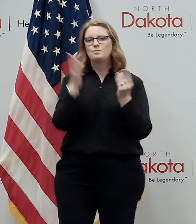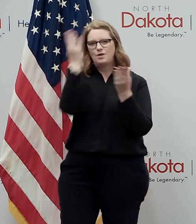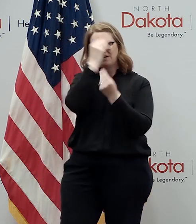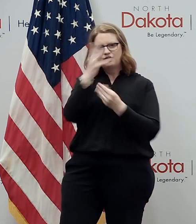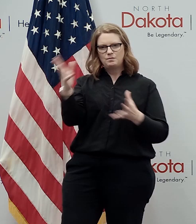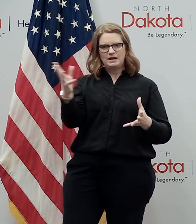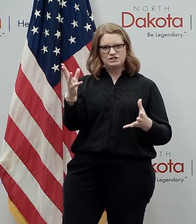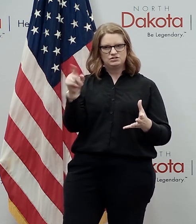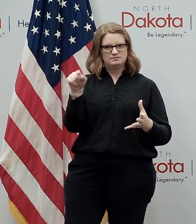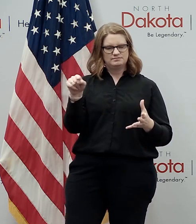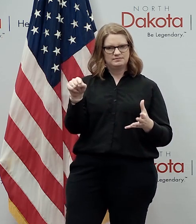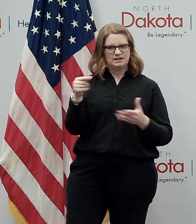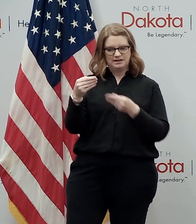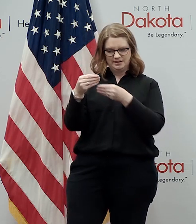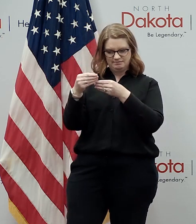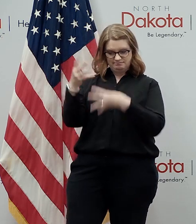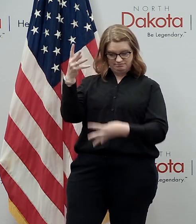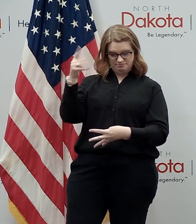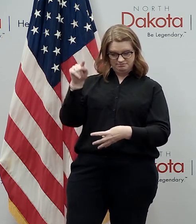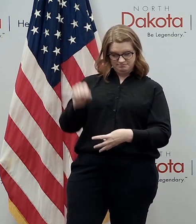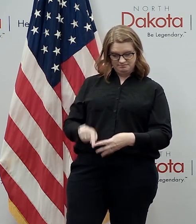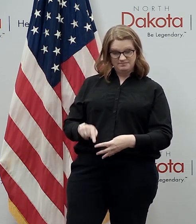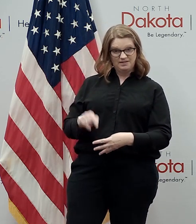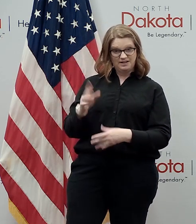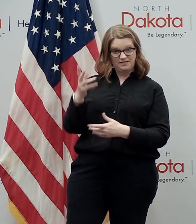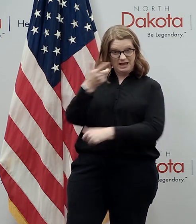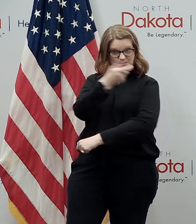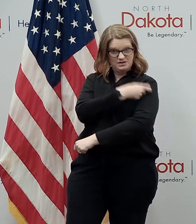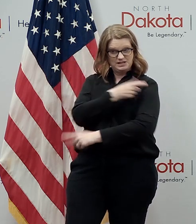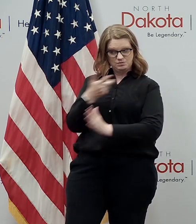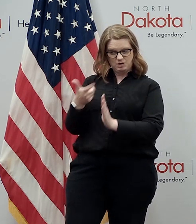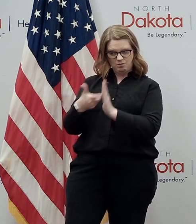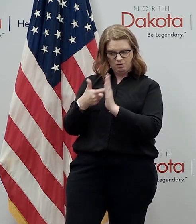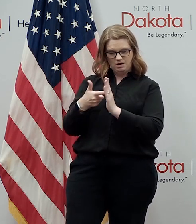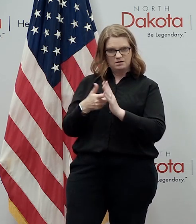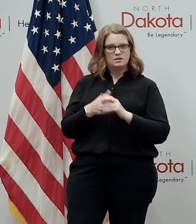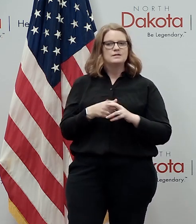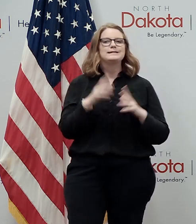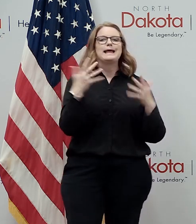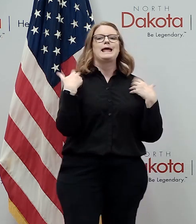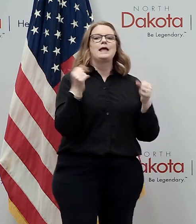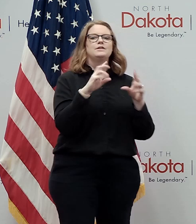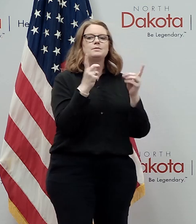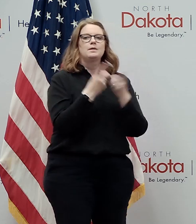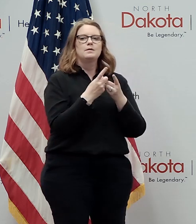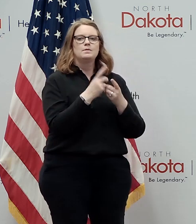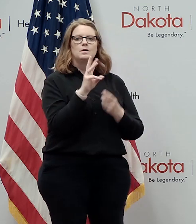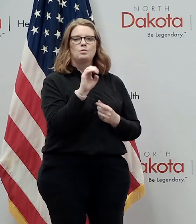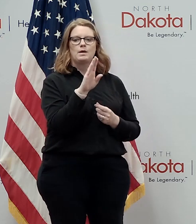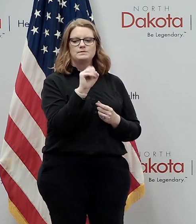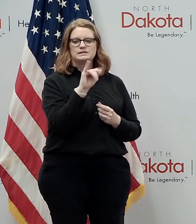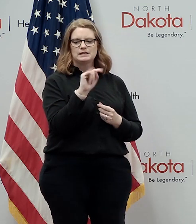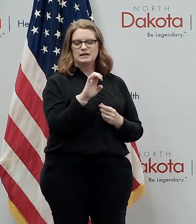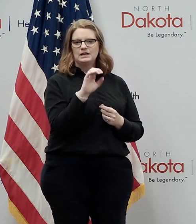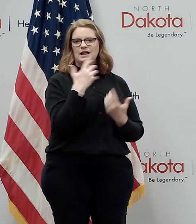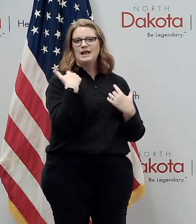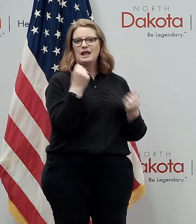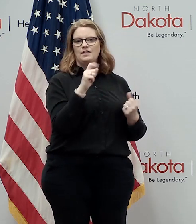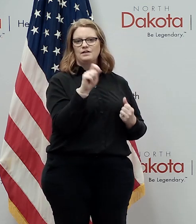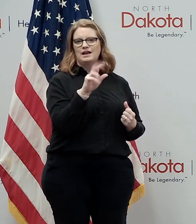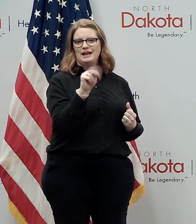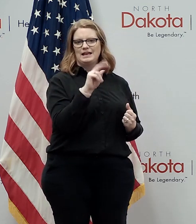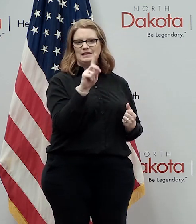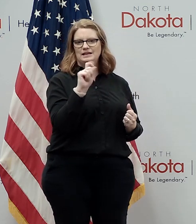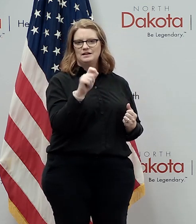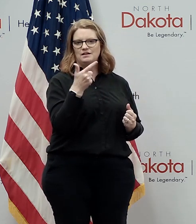including a list of what immunizations are required visit the health department website at health.nd.gov